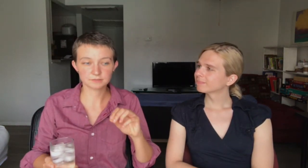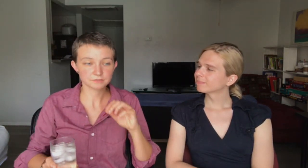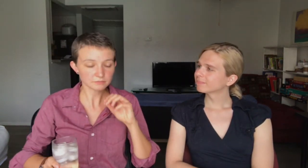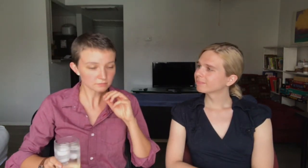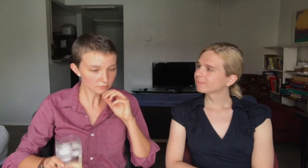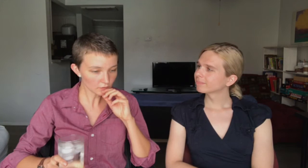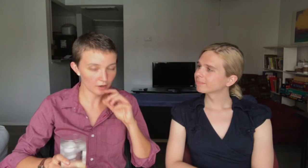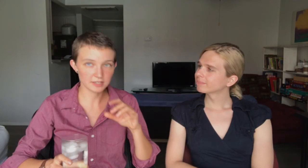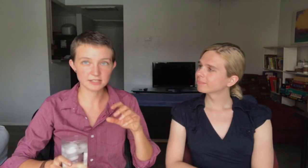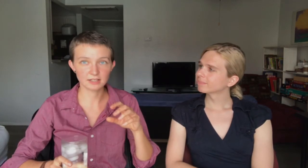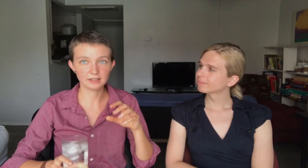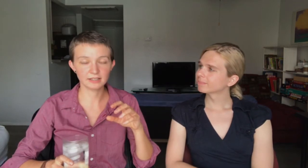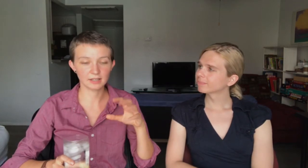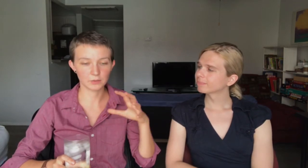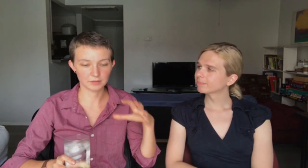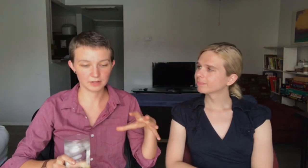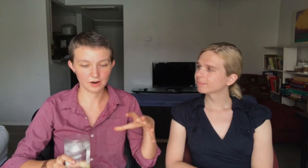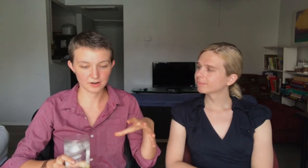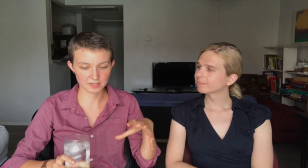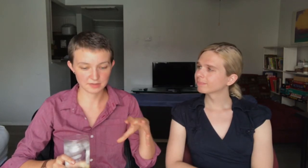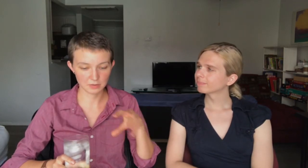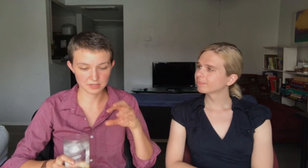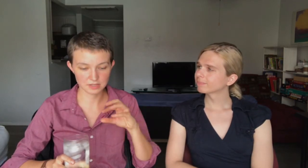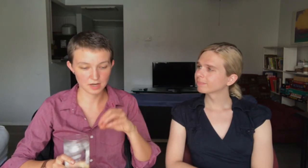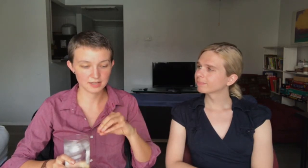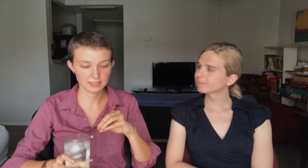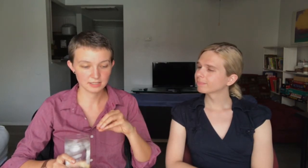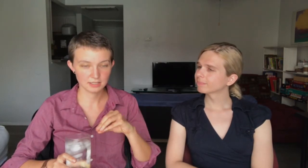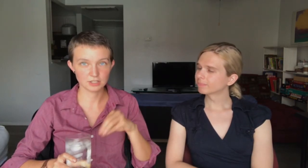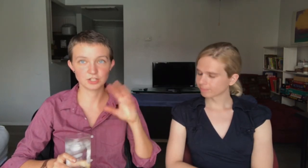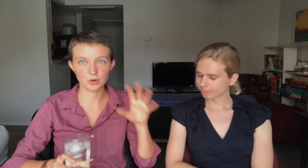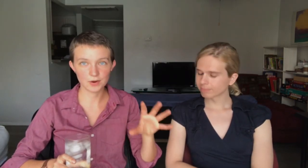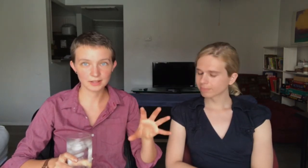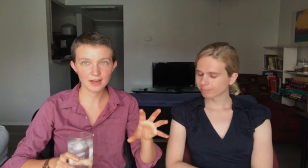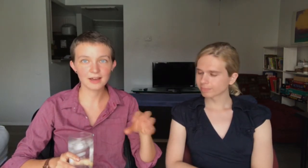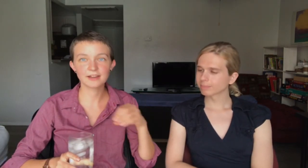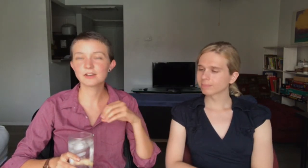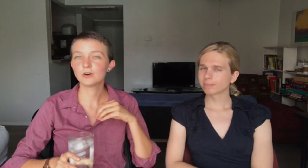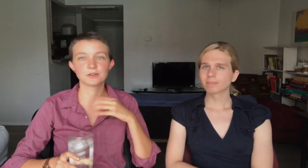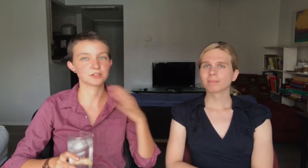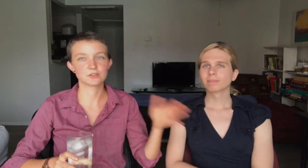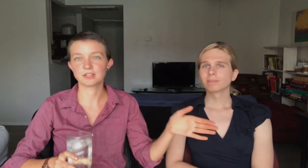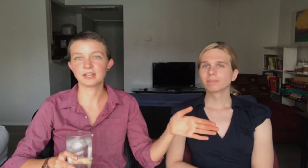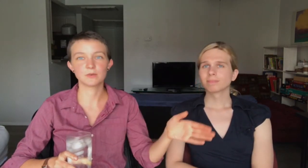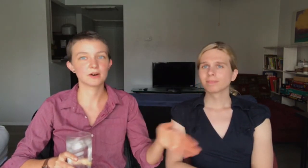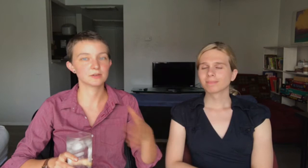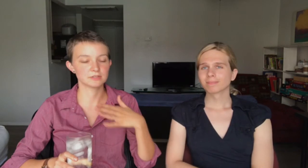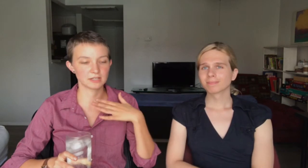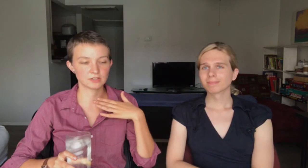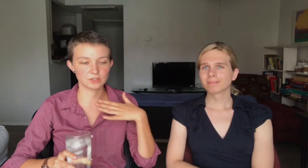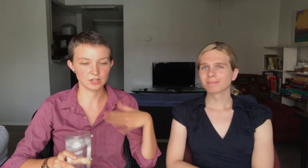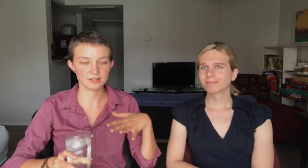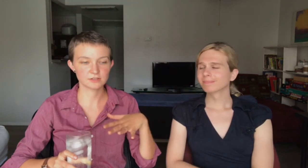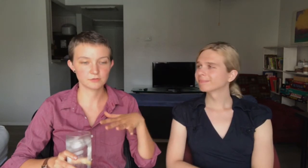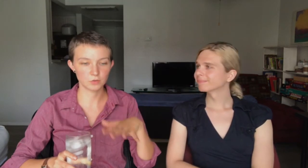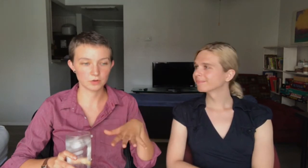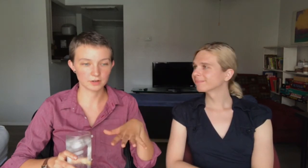artistically, like working really hard on something that was not to show online or to show to anyone. It was like, just for,